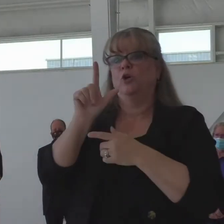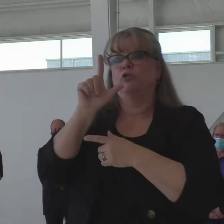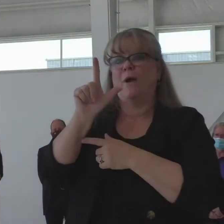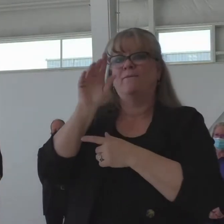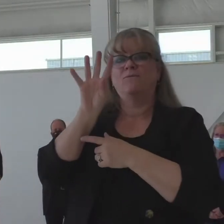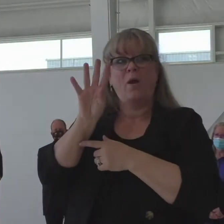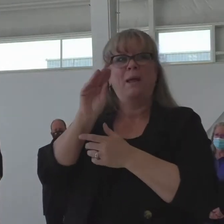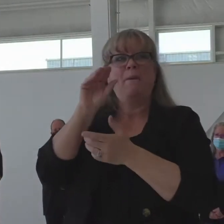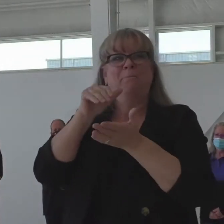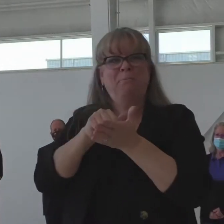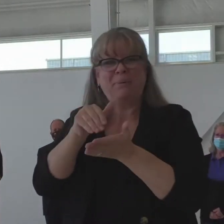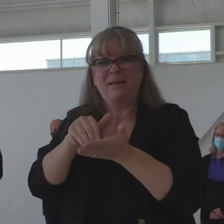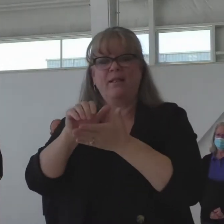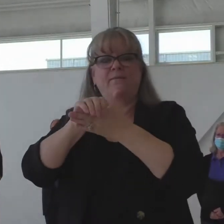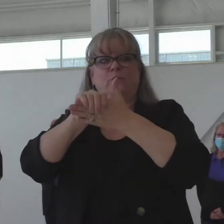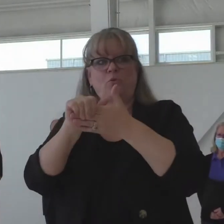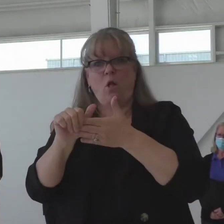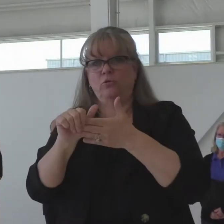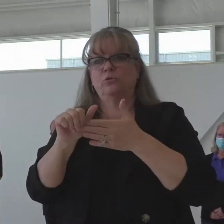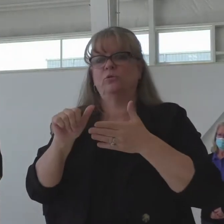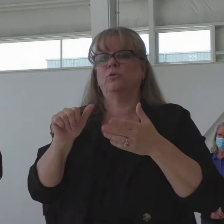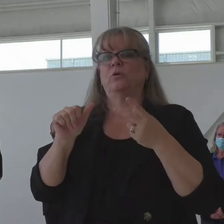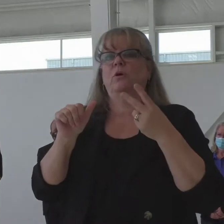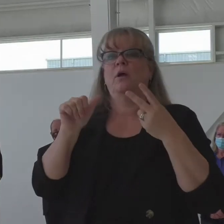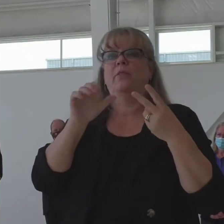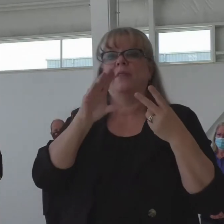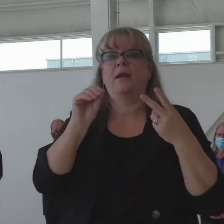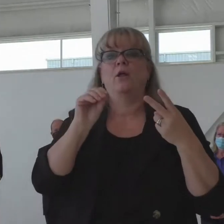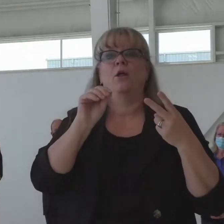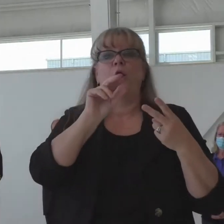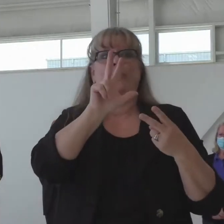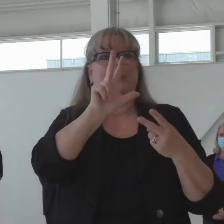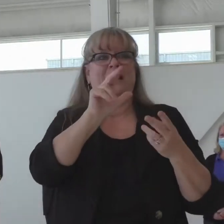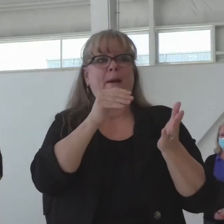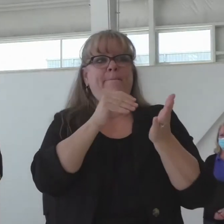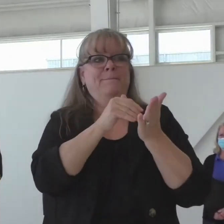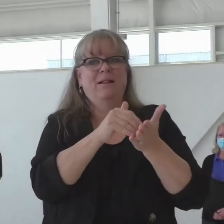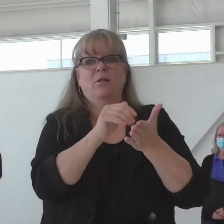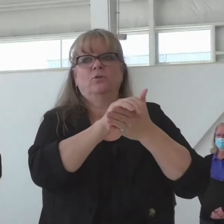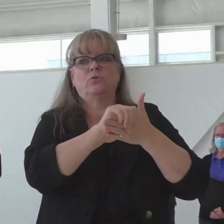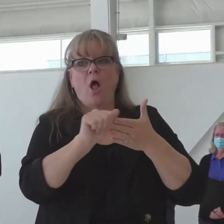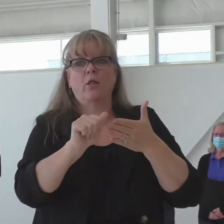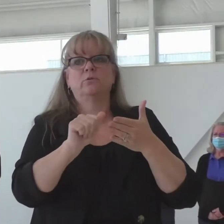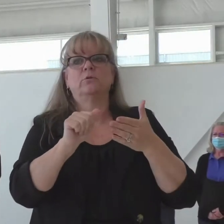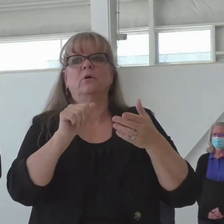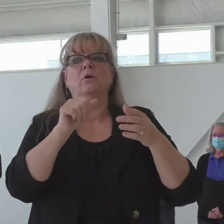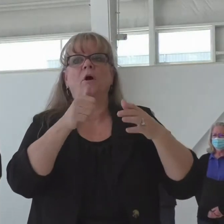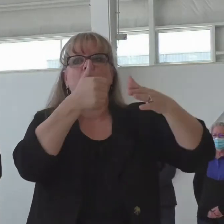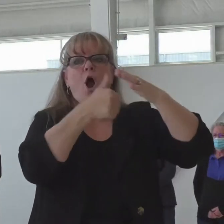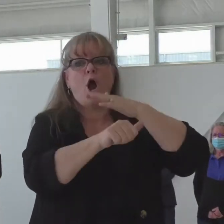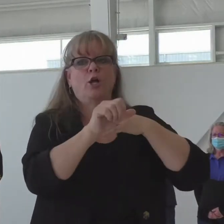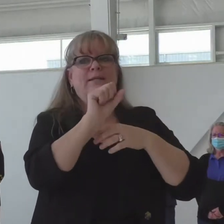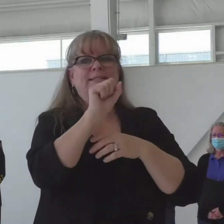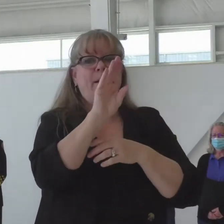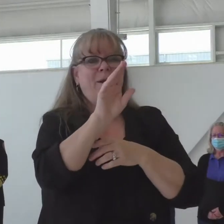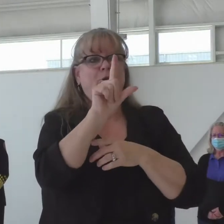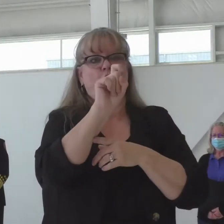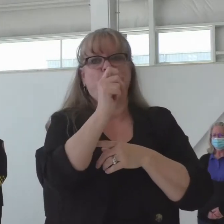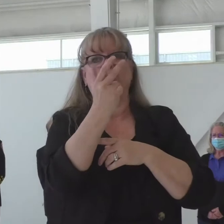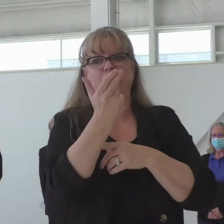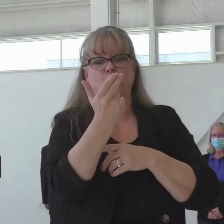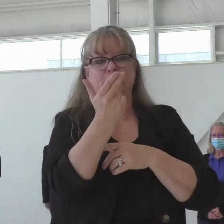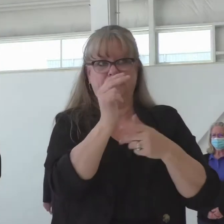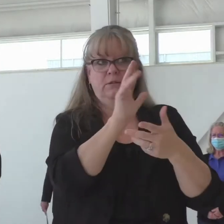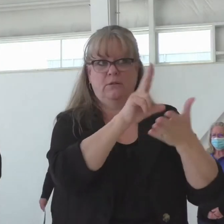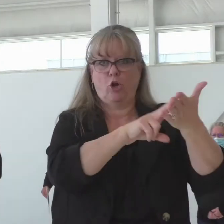$3 million, and I'm speaking to 113 first. There's about $3 million to contract